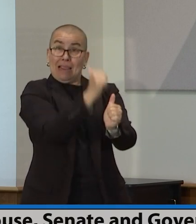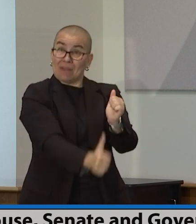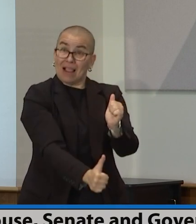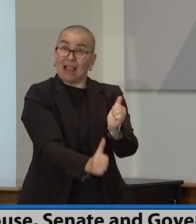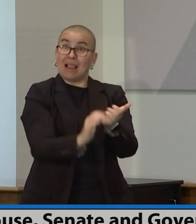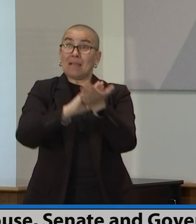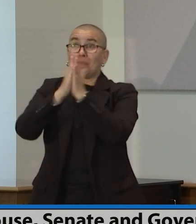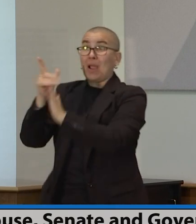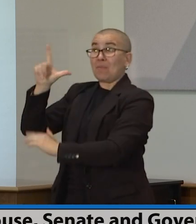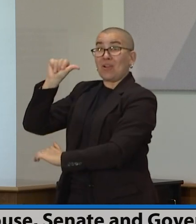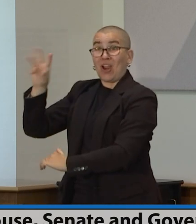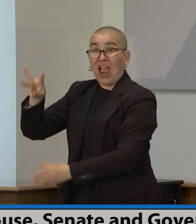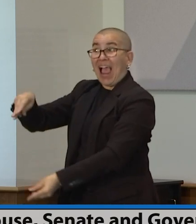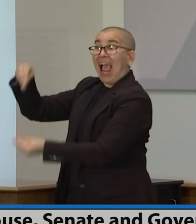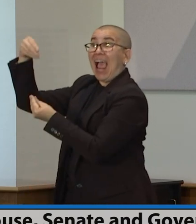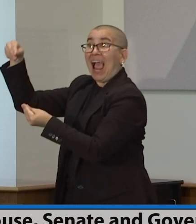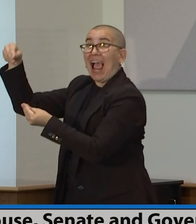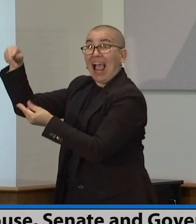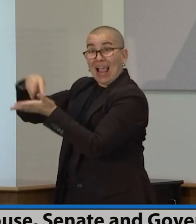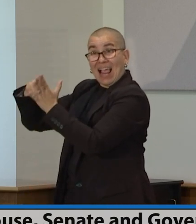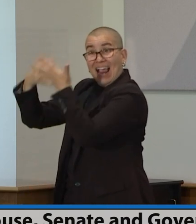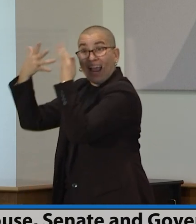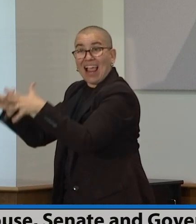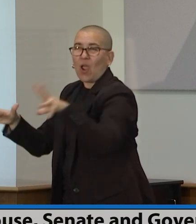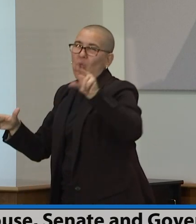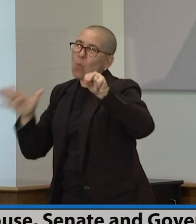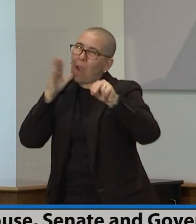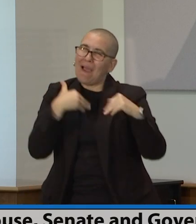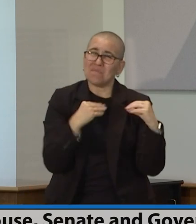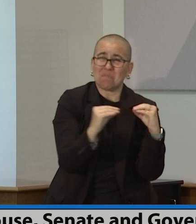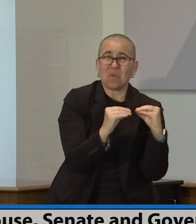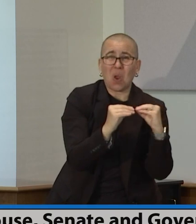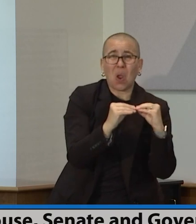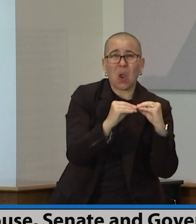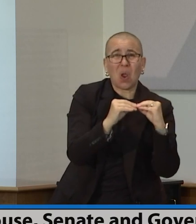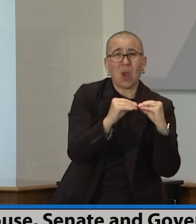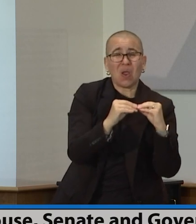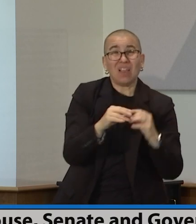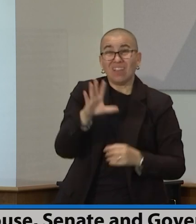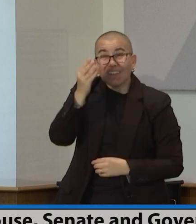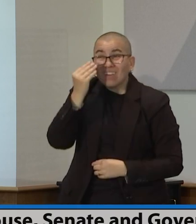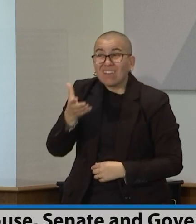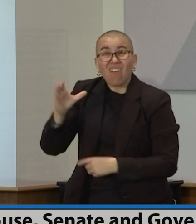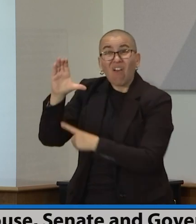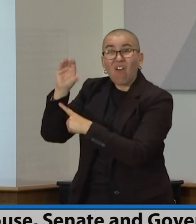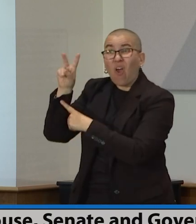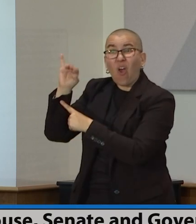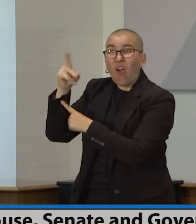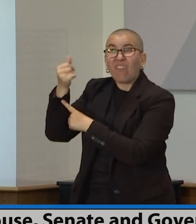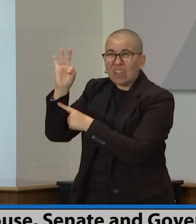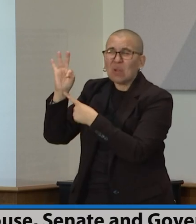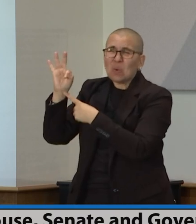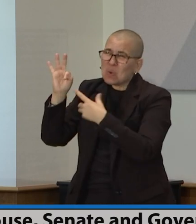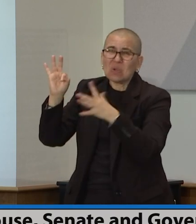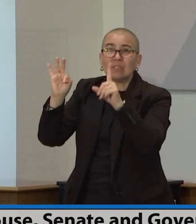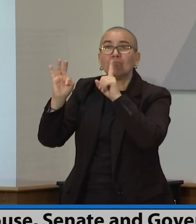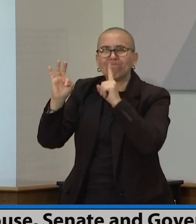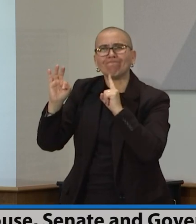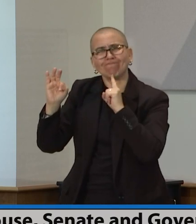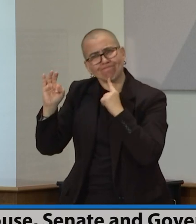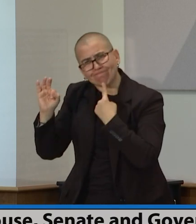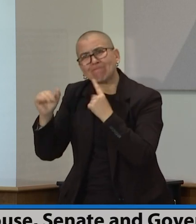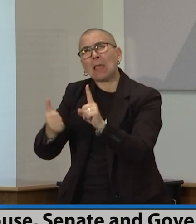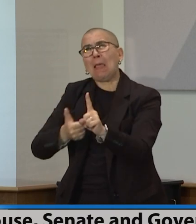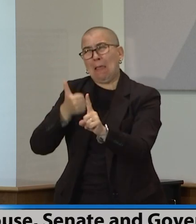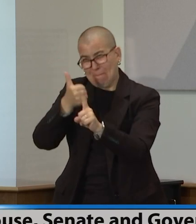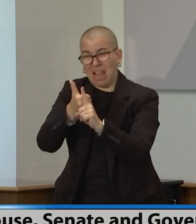disparities and inequities that have disproportionately hit working families and Black, Indigenous, and communities of color. It has